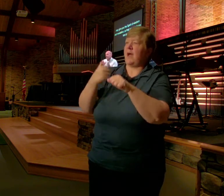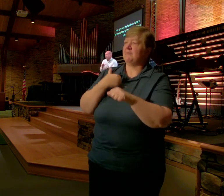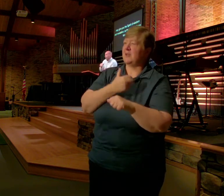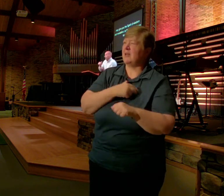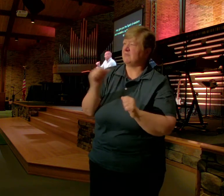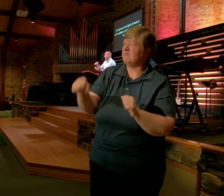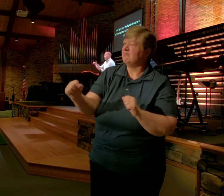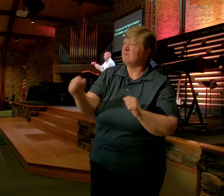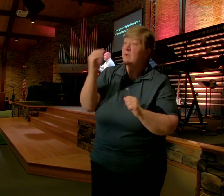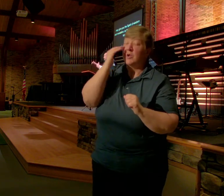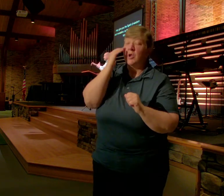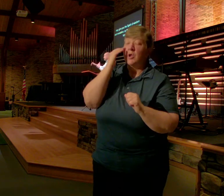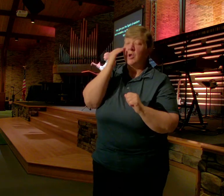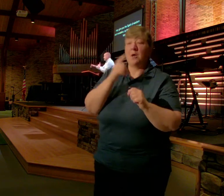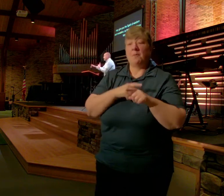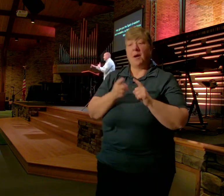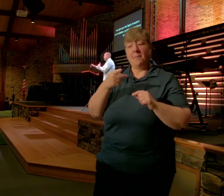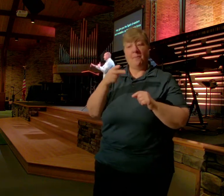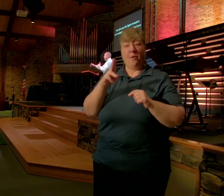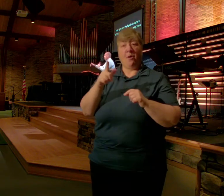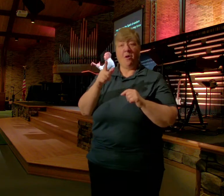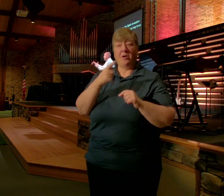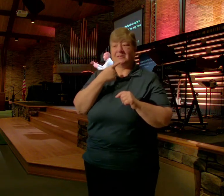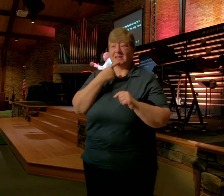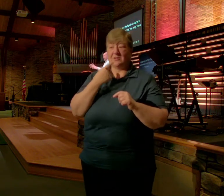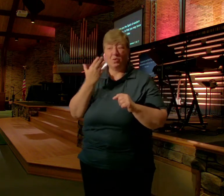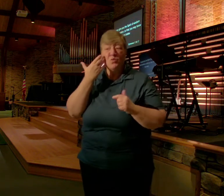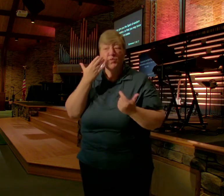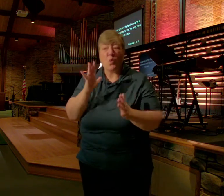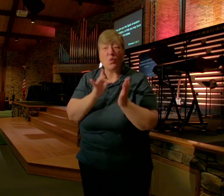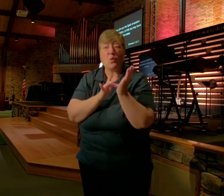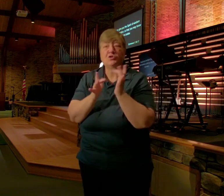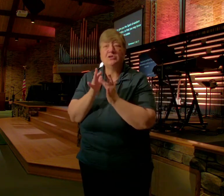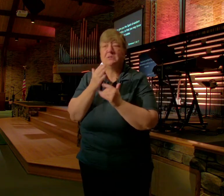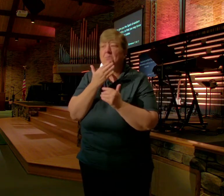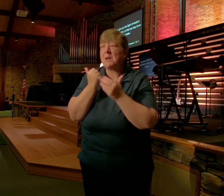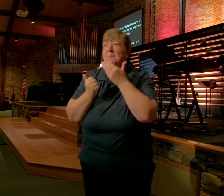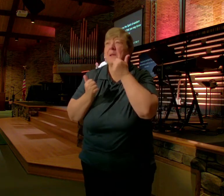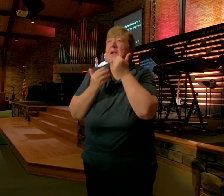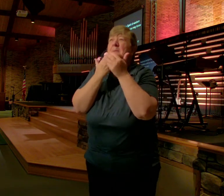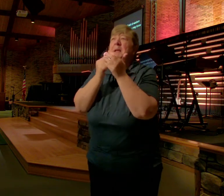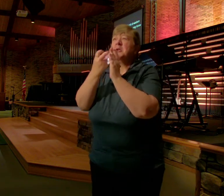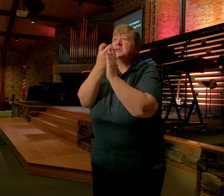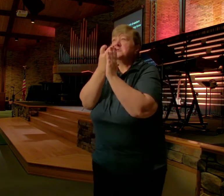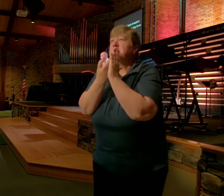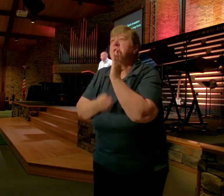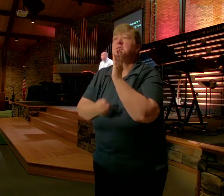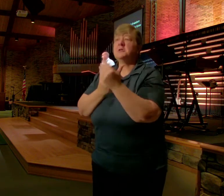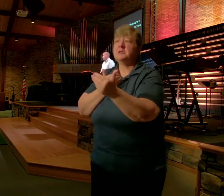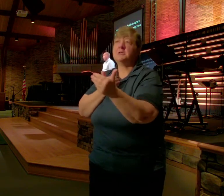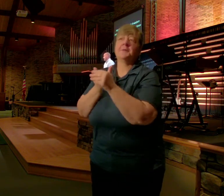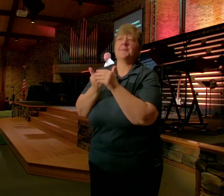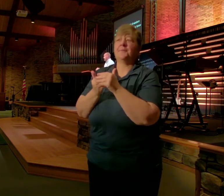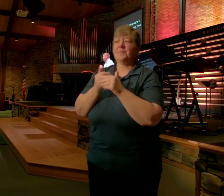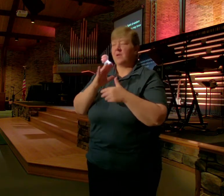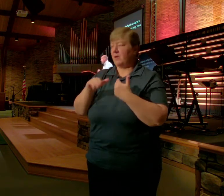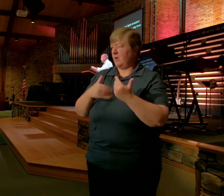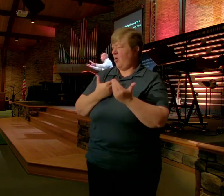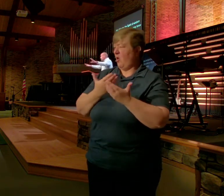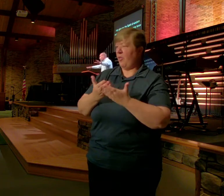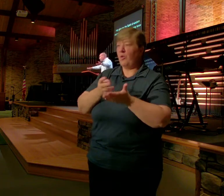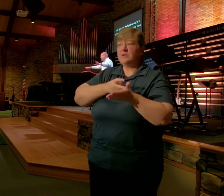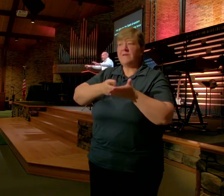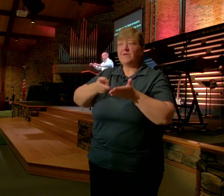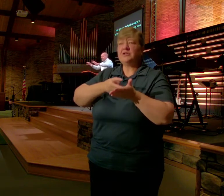If you don't know Jesus Better and better What difference Does that make? All those things In verses 1-14 They're the